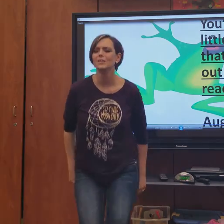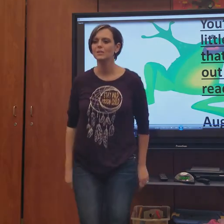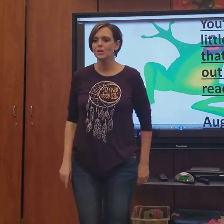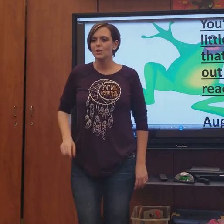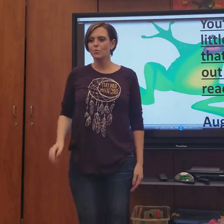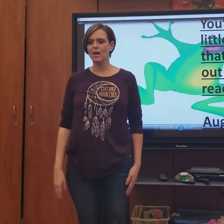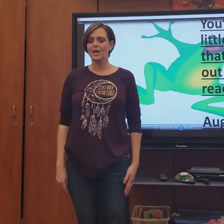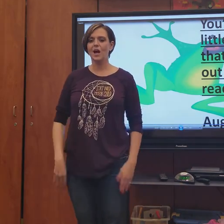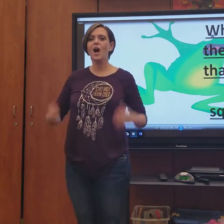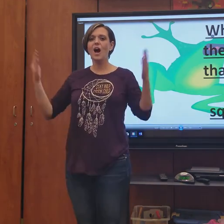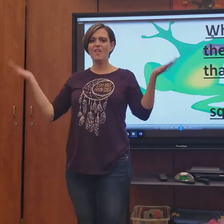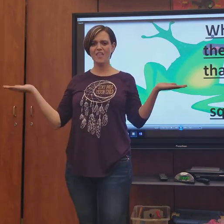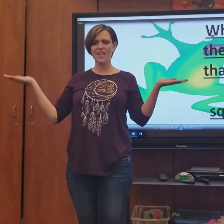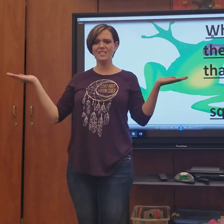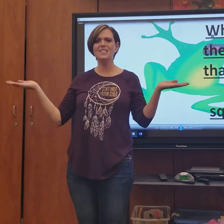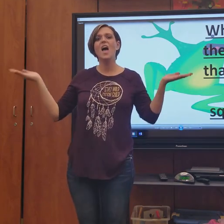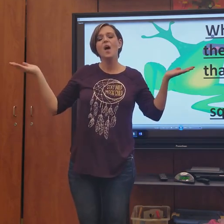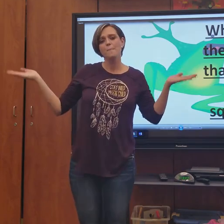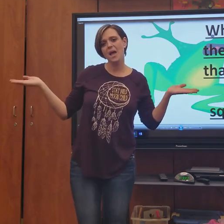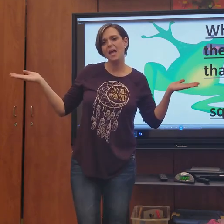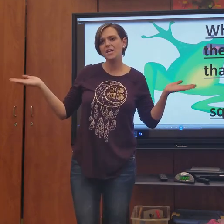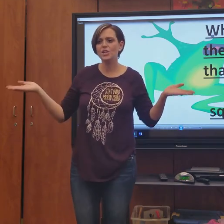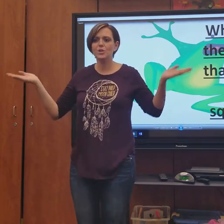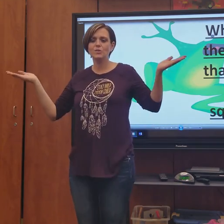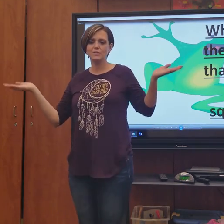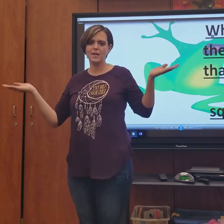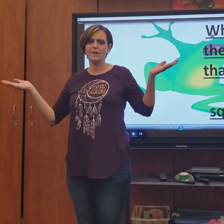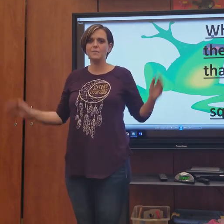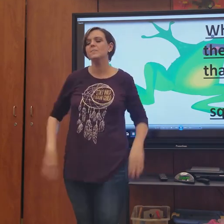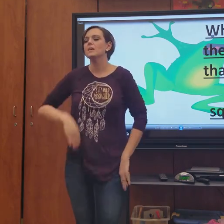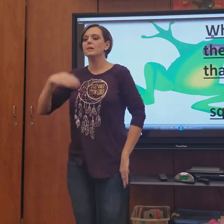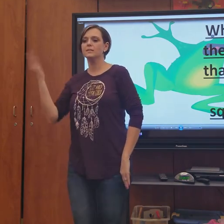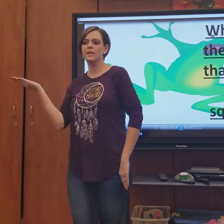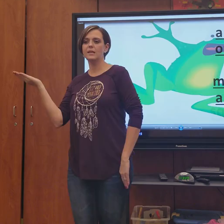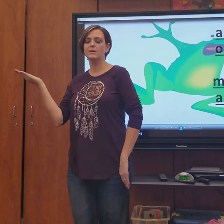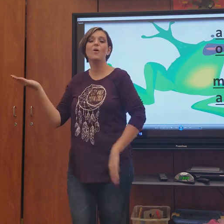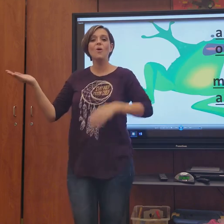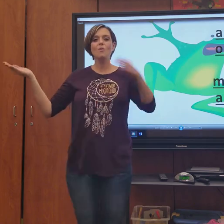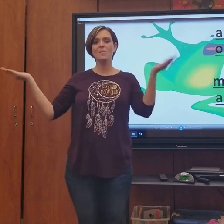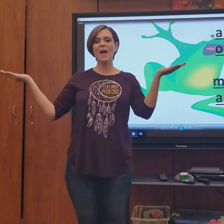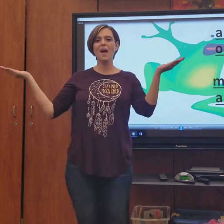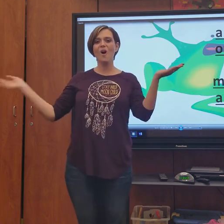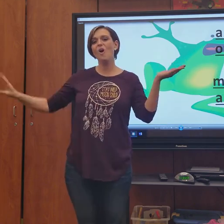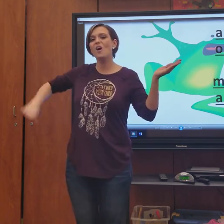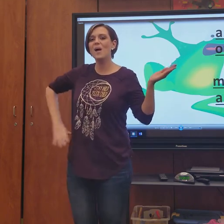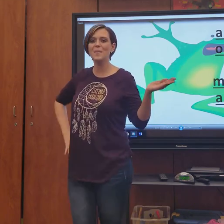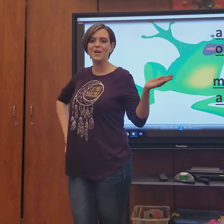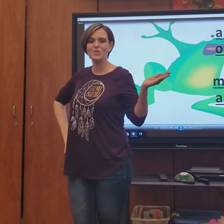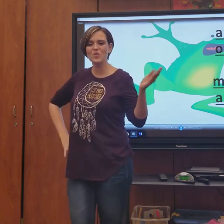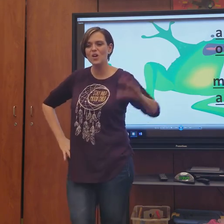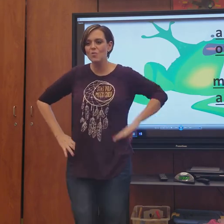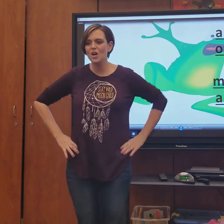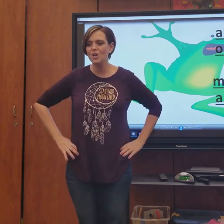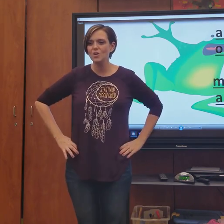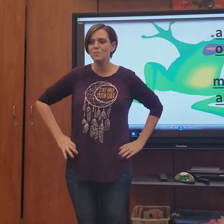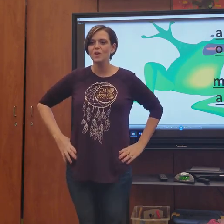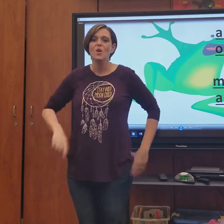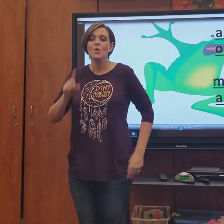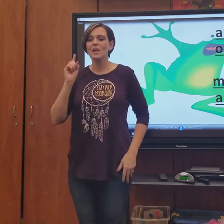What are the things that make you squirt? A snake or a bat or a mouse or a worm We